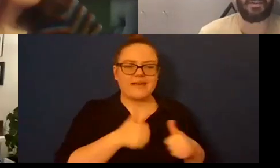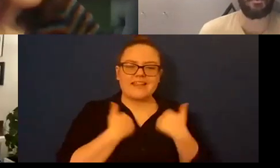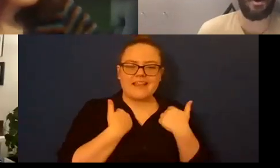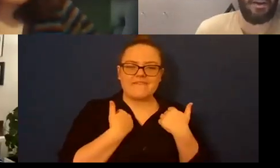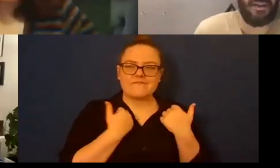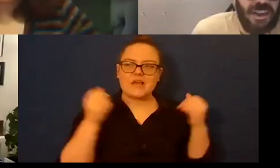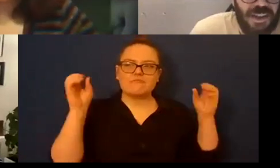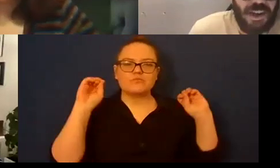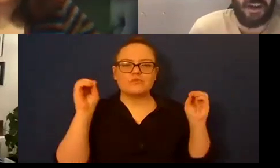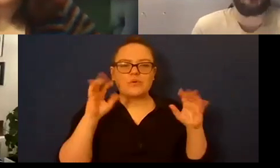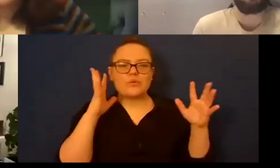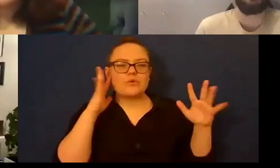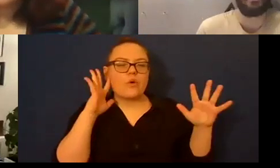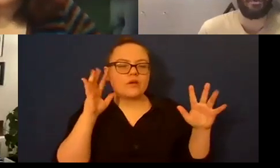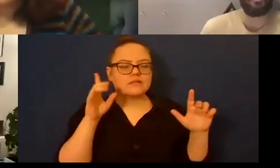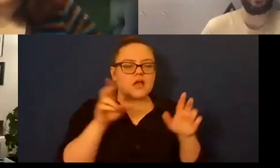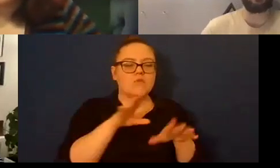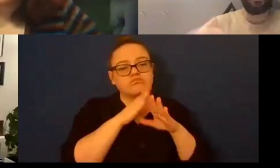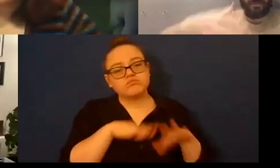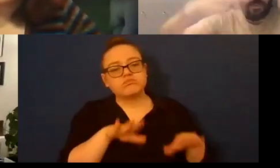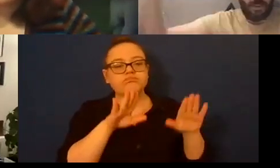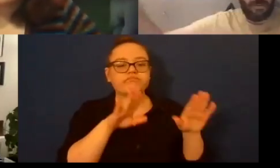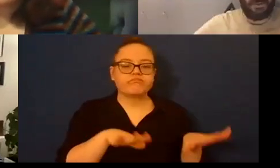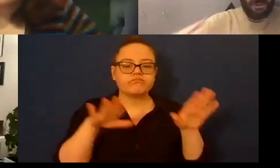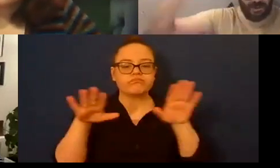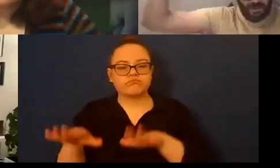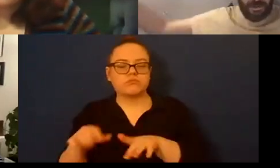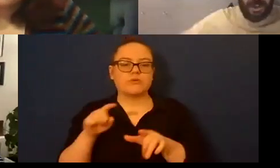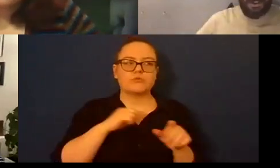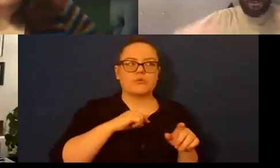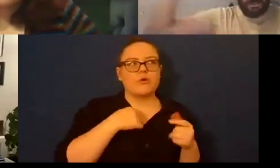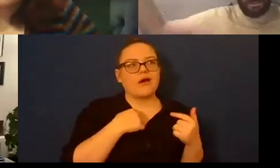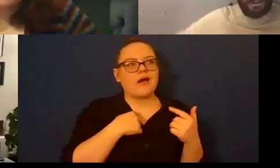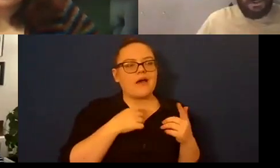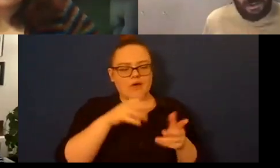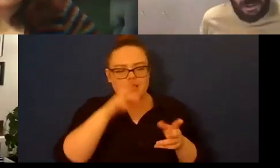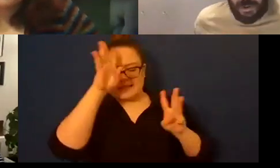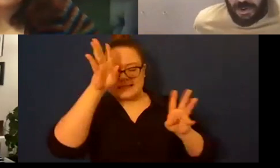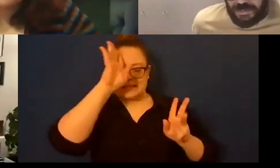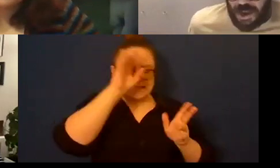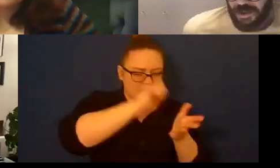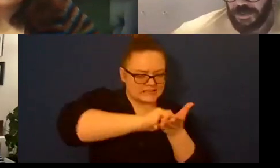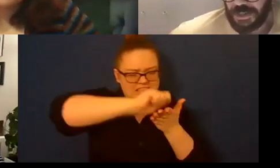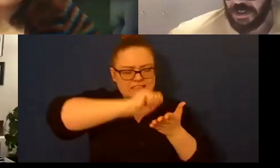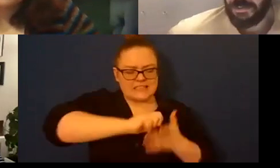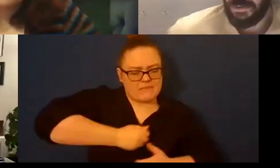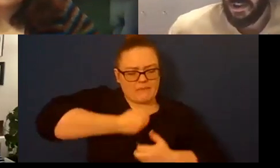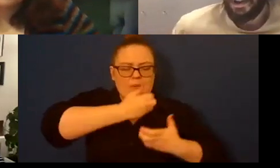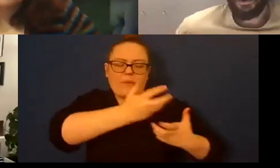so sort of noiseless and quiet um so I would like sort of manufacture that sort of like super saturation in the poems now I